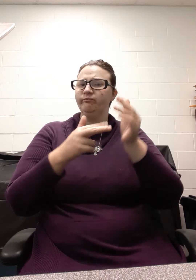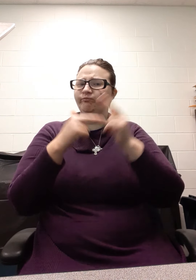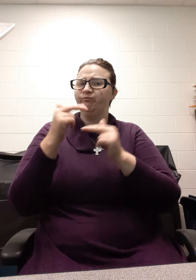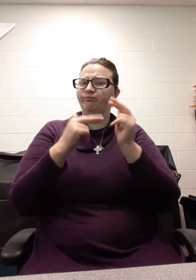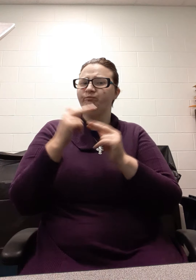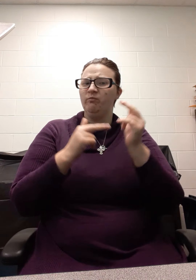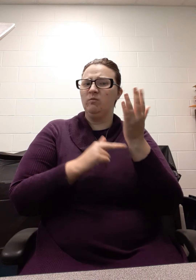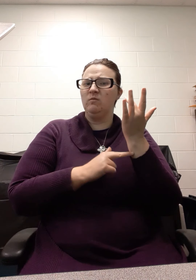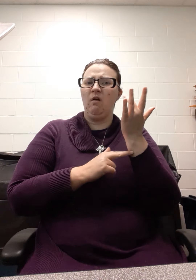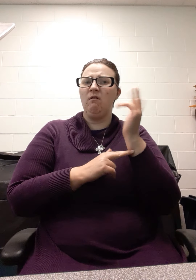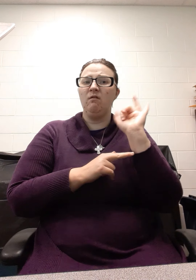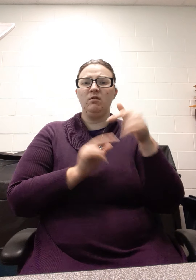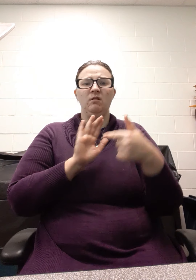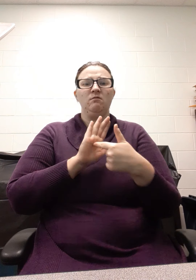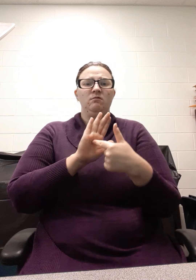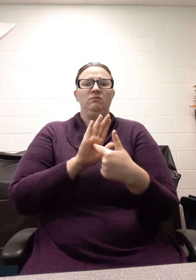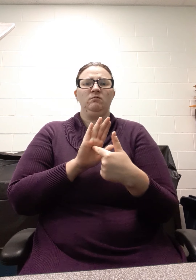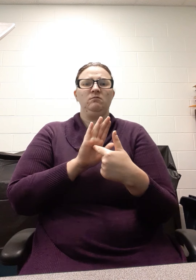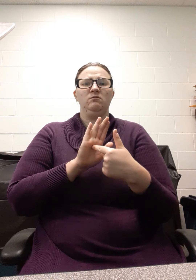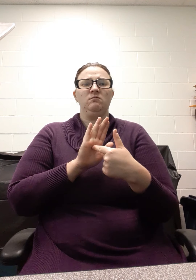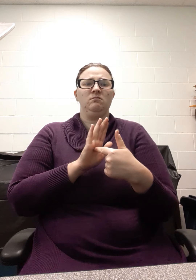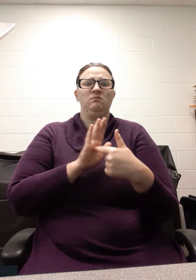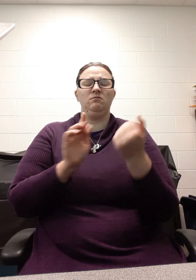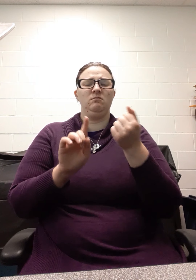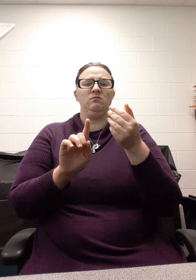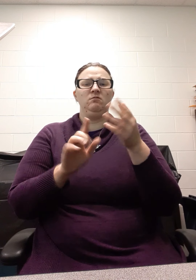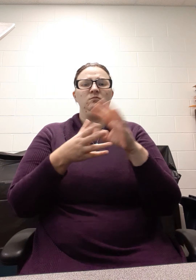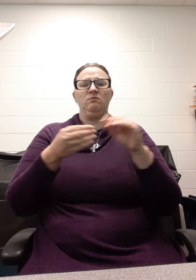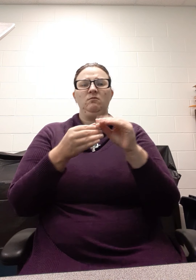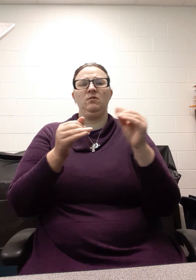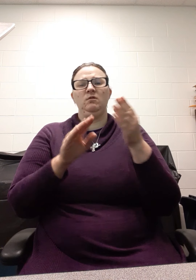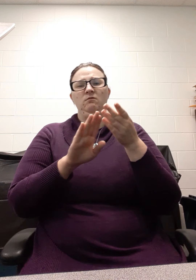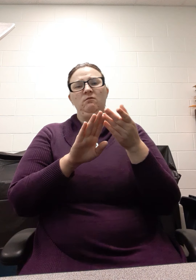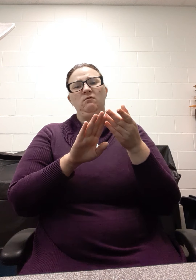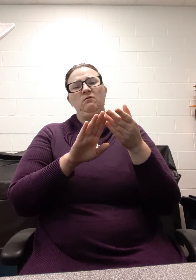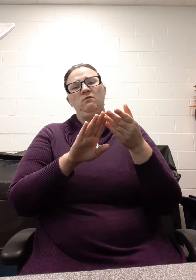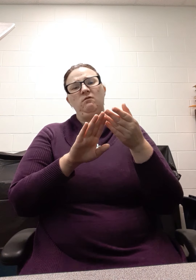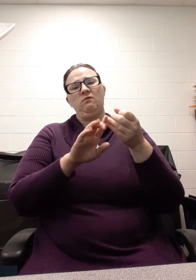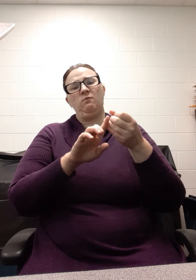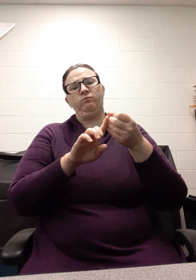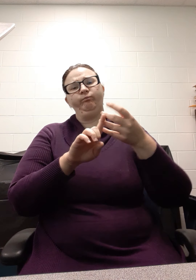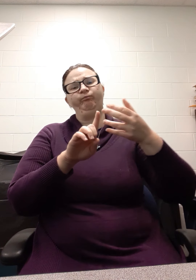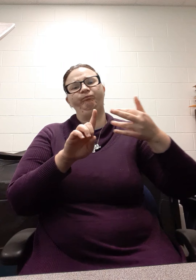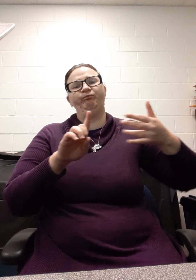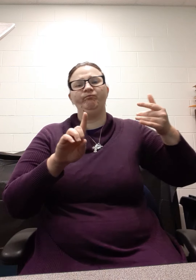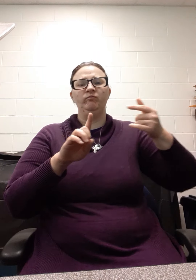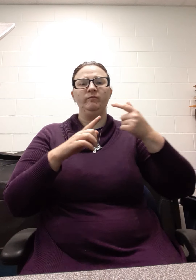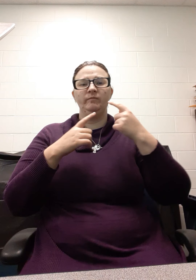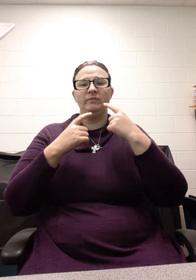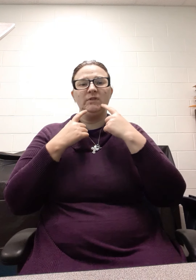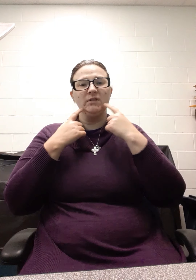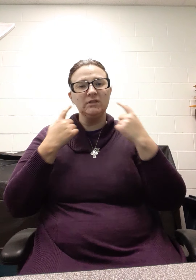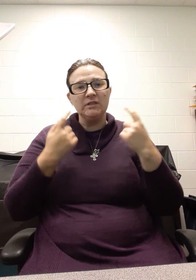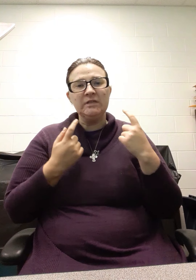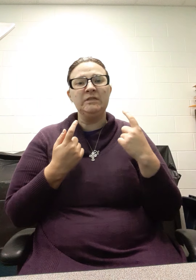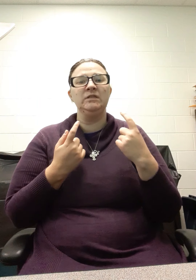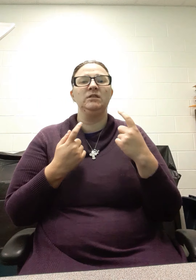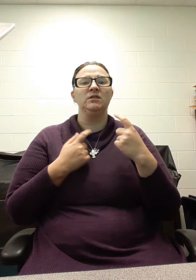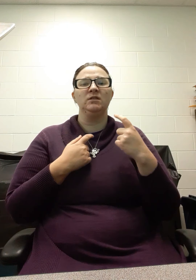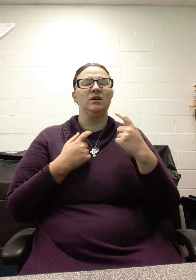exhibit, and it goes through sin and the fall of man, and then how society really degraded